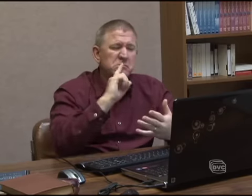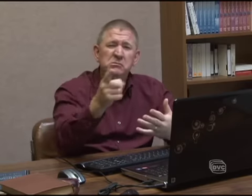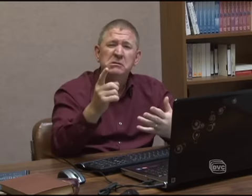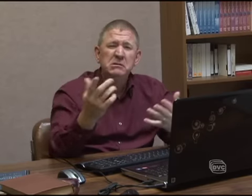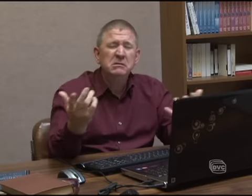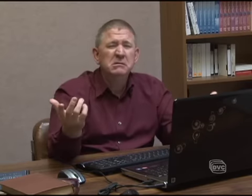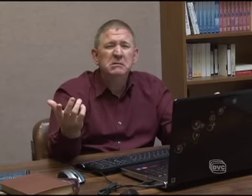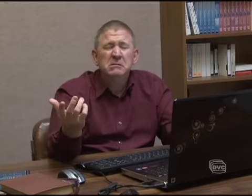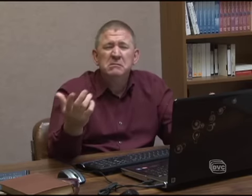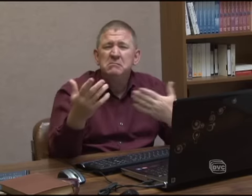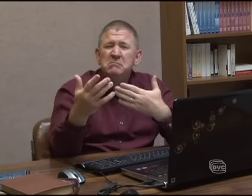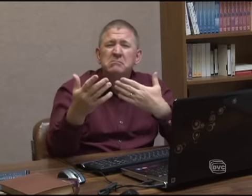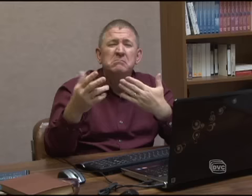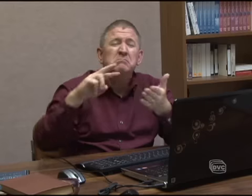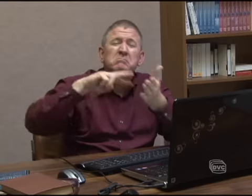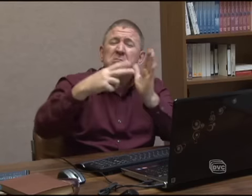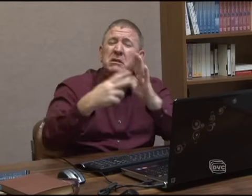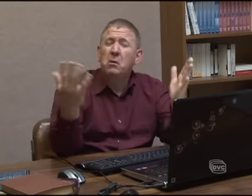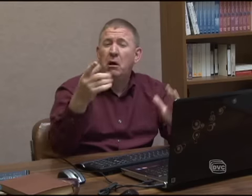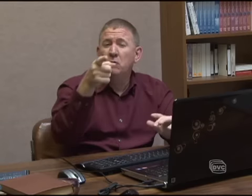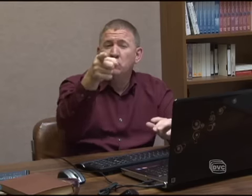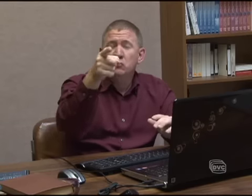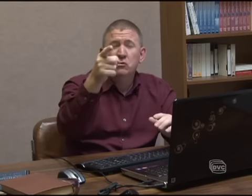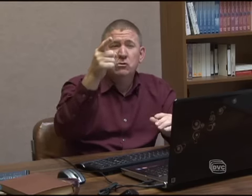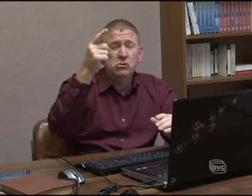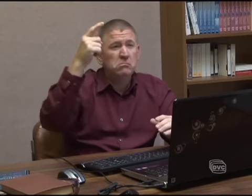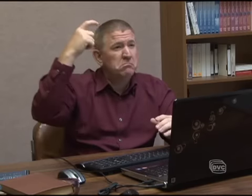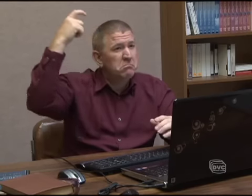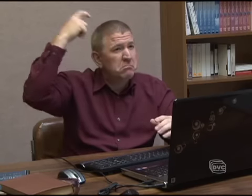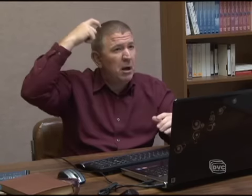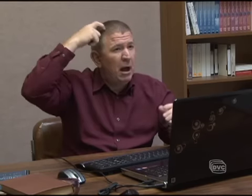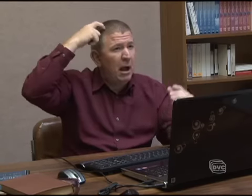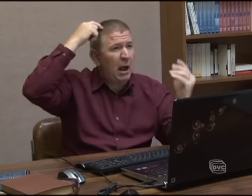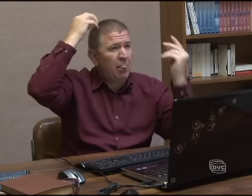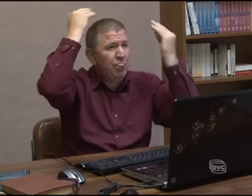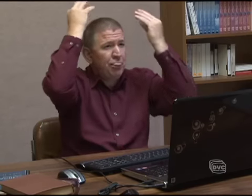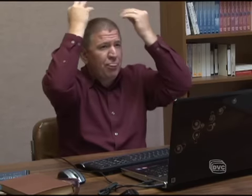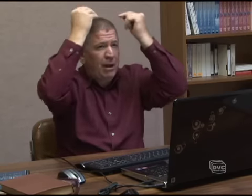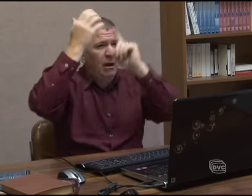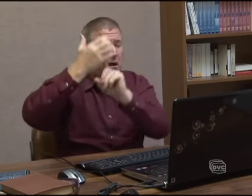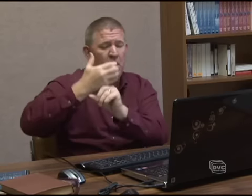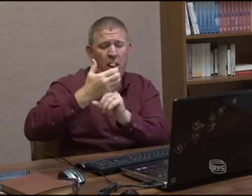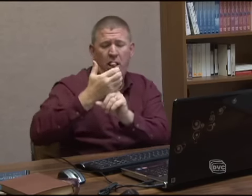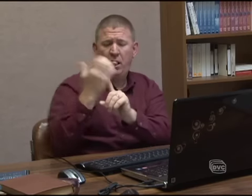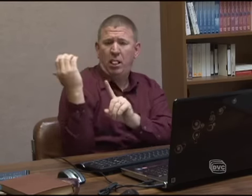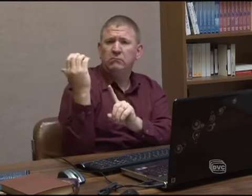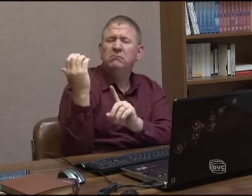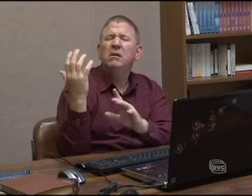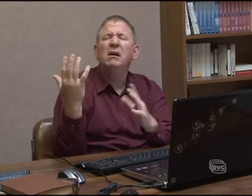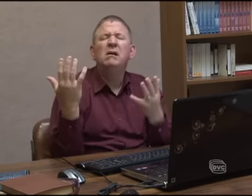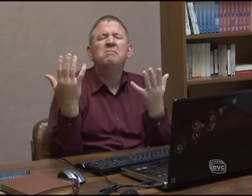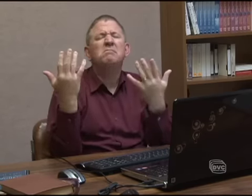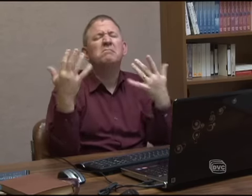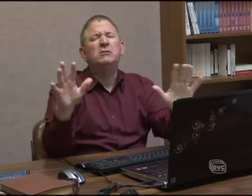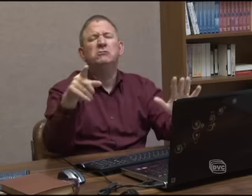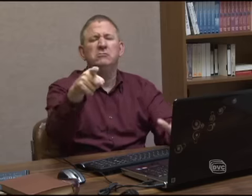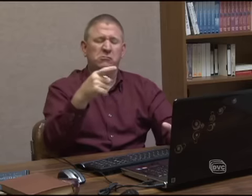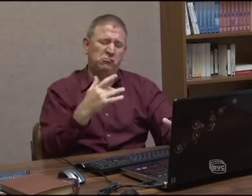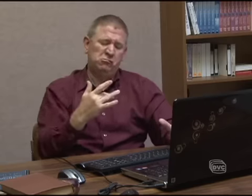So, really, what this means is that when we think about these things in our mind and think about a woman with no clothes on,